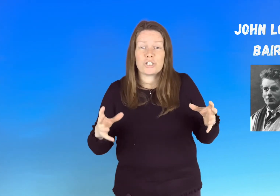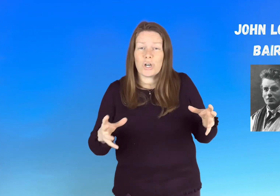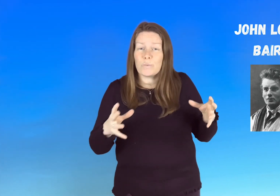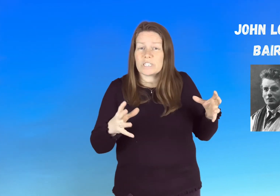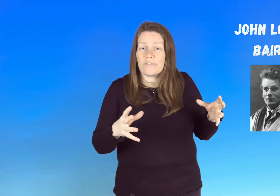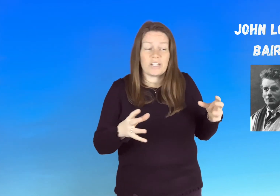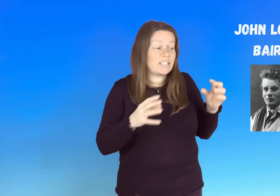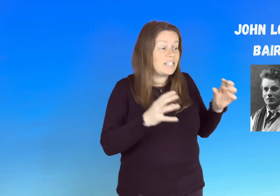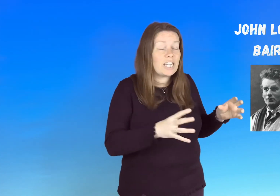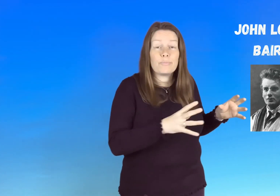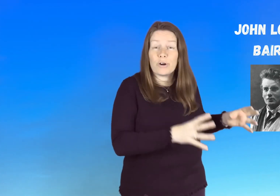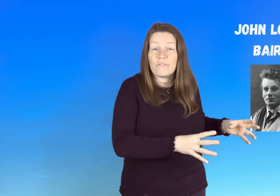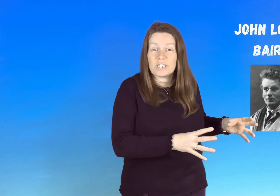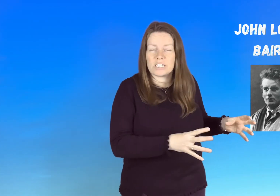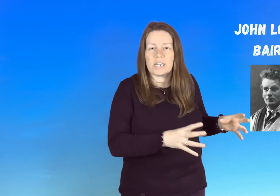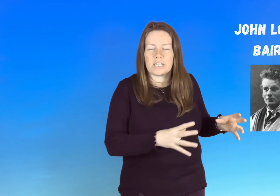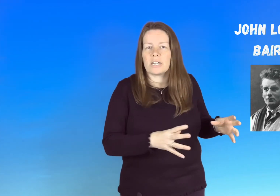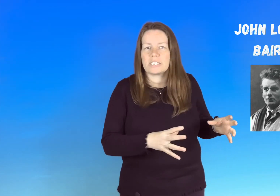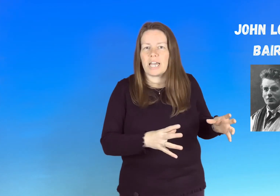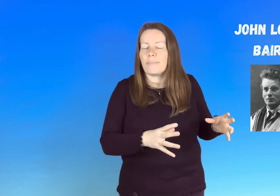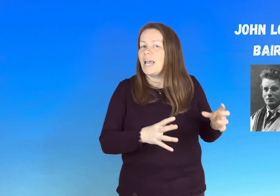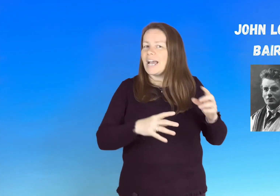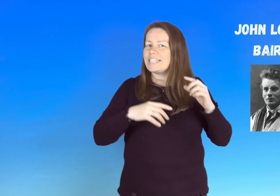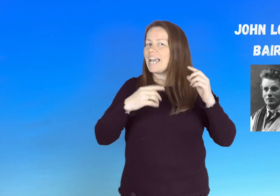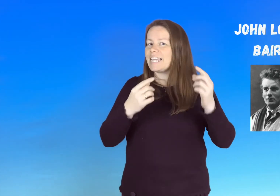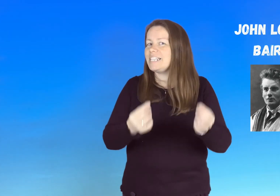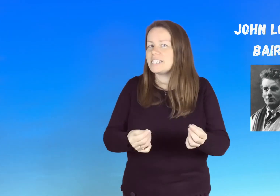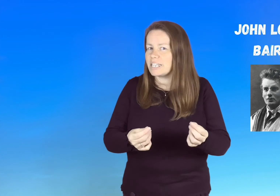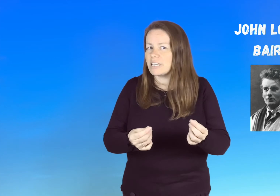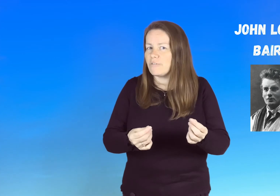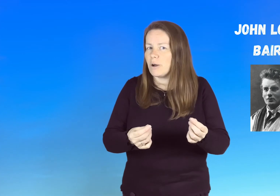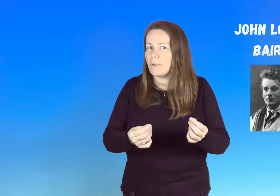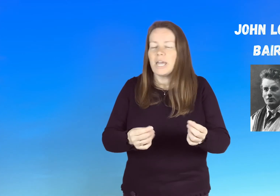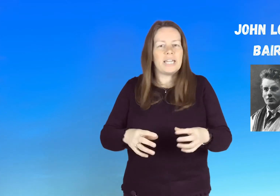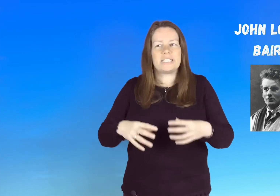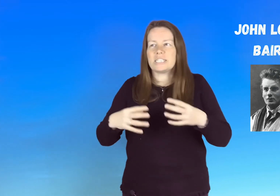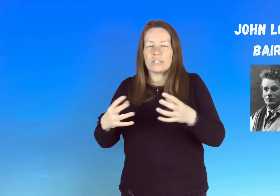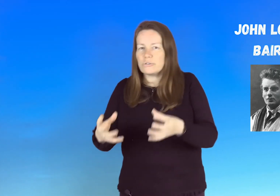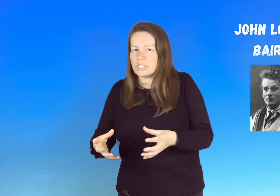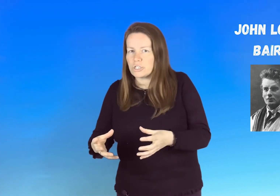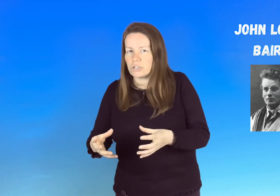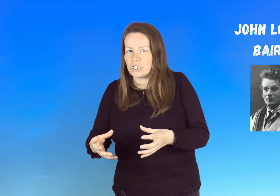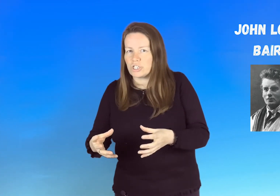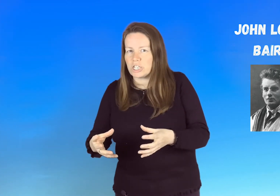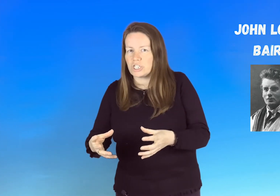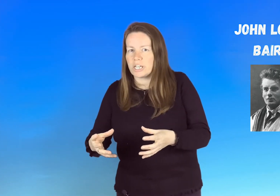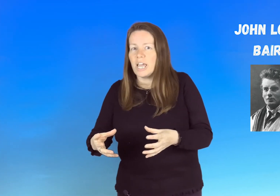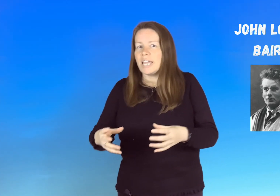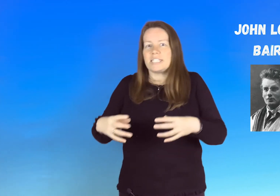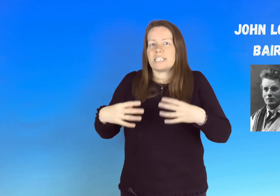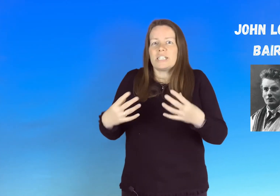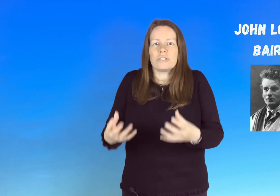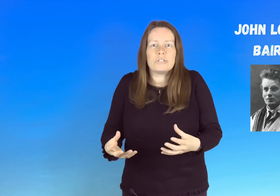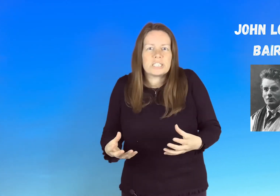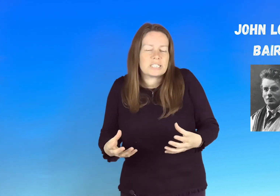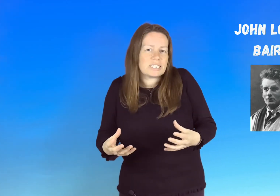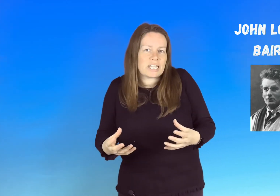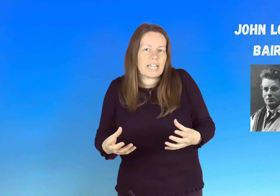john was living in near poverty at that time and yet he didn't give up he didn't lose his concentration he didn't lose his desire